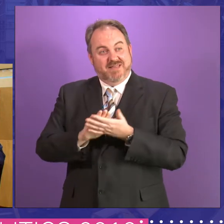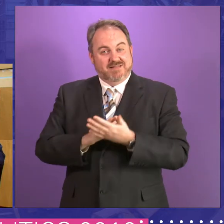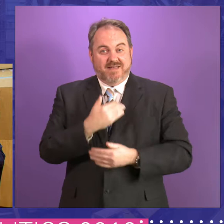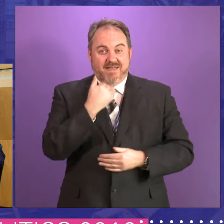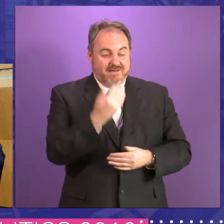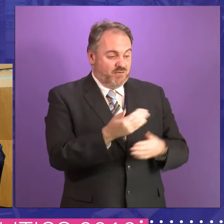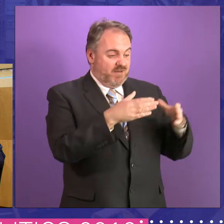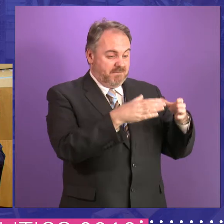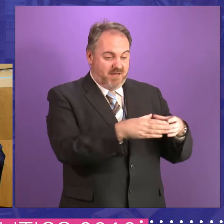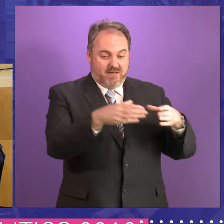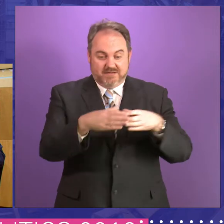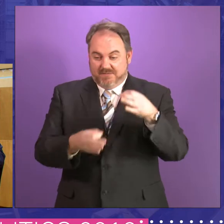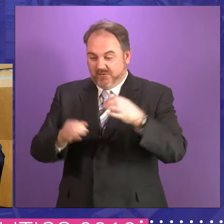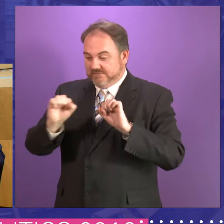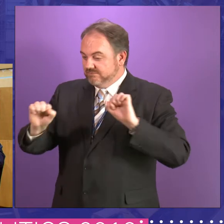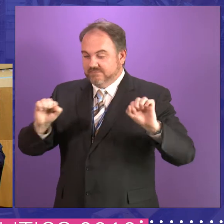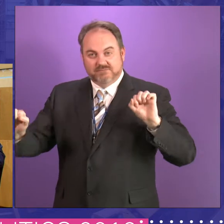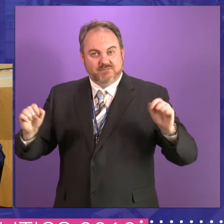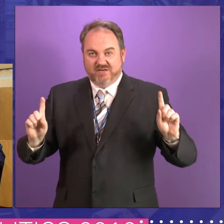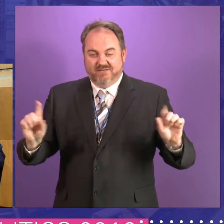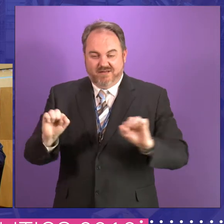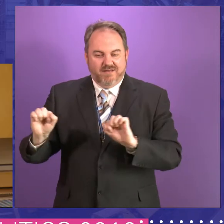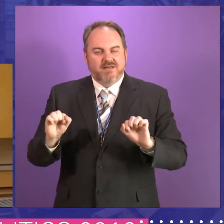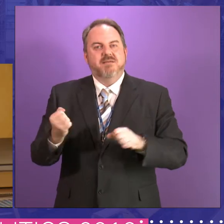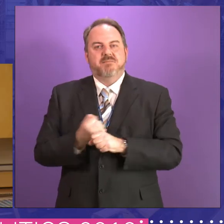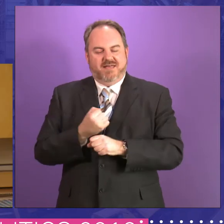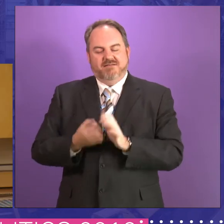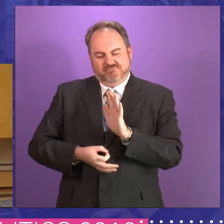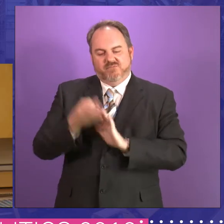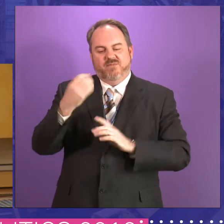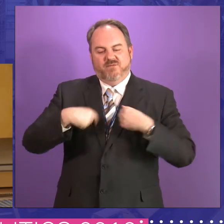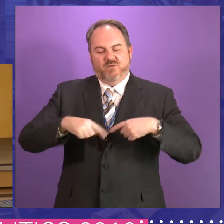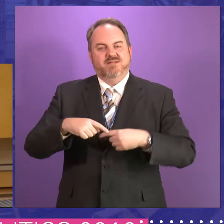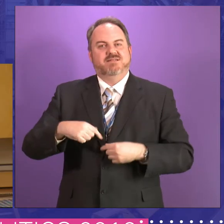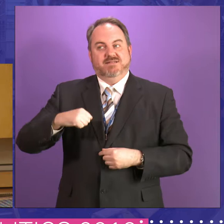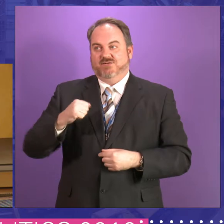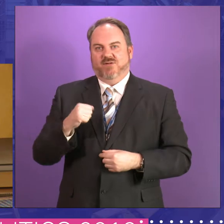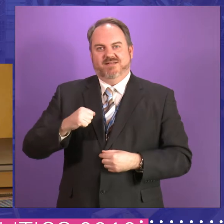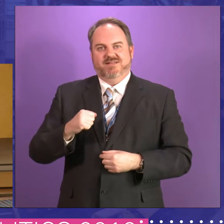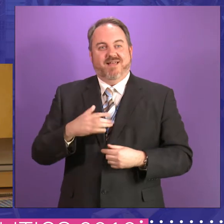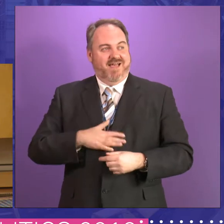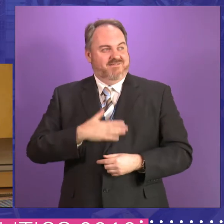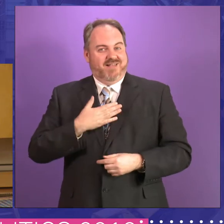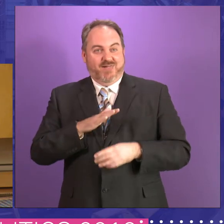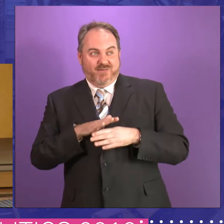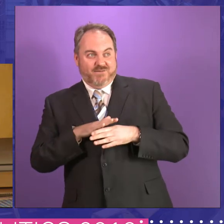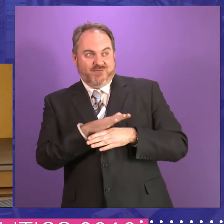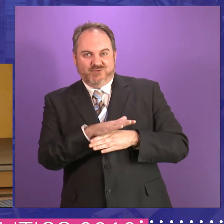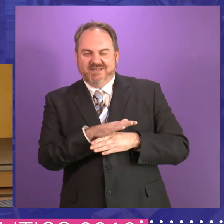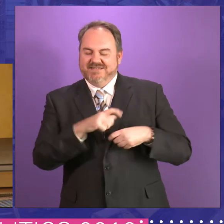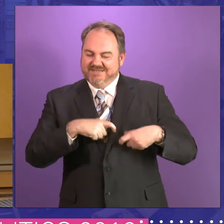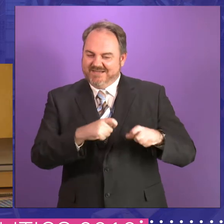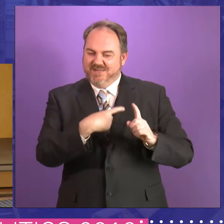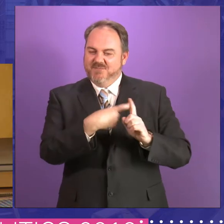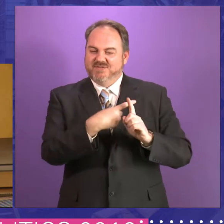has made a huge contribution to that. And as I said, this is merely the start. And I think the best days of the Parliament are certainly still